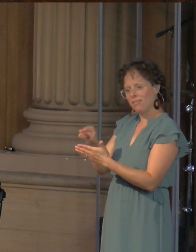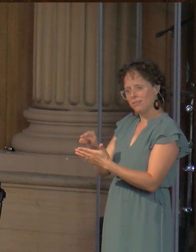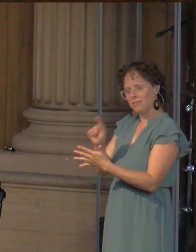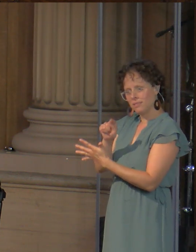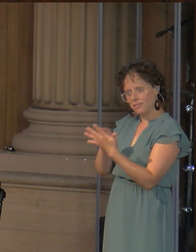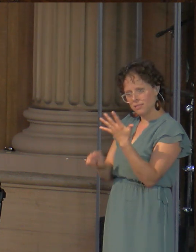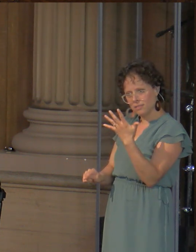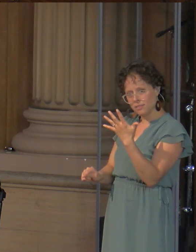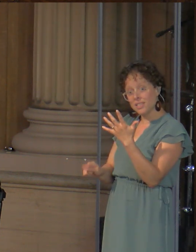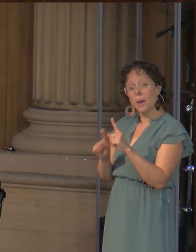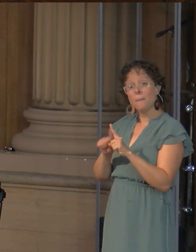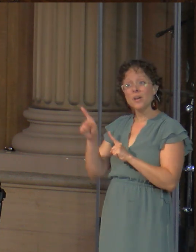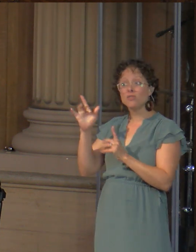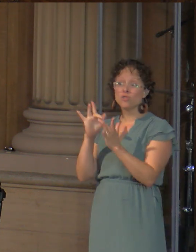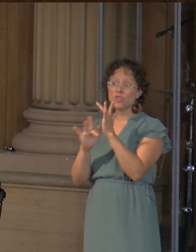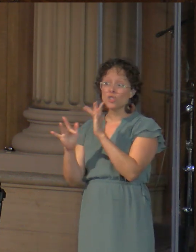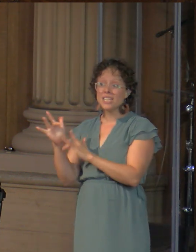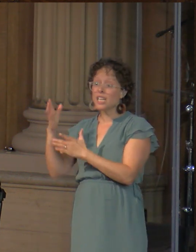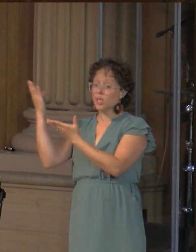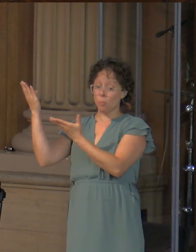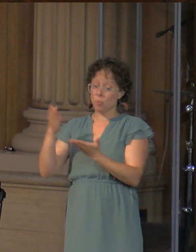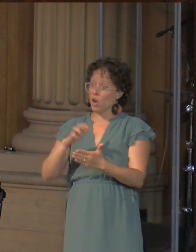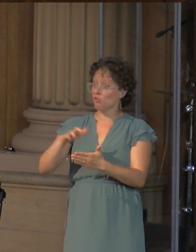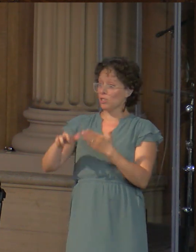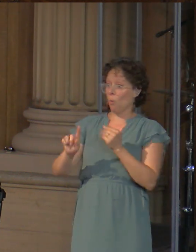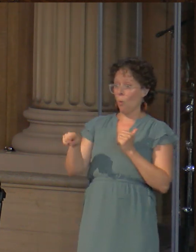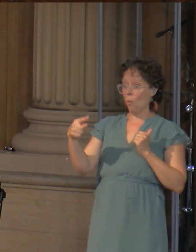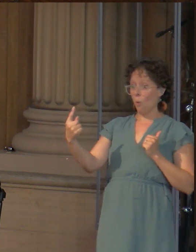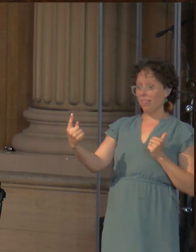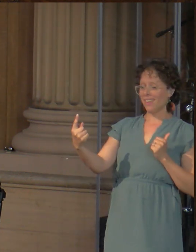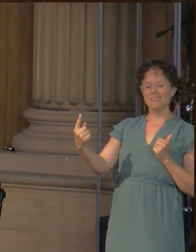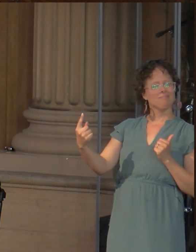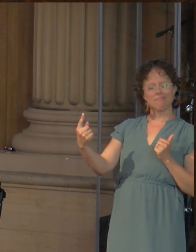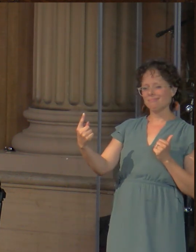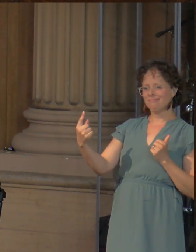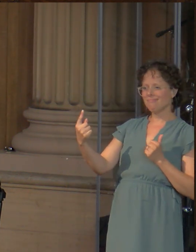But Jesus doesn't just come to give us his effects. He comes to give us himself.